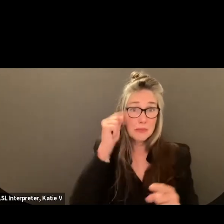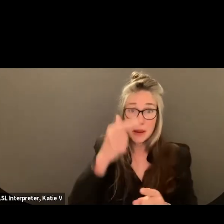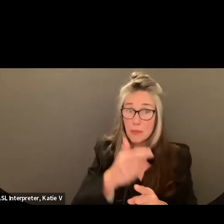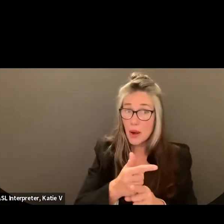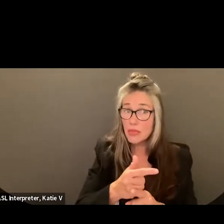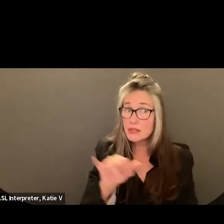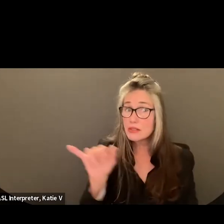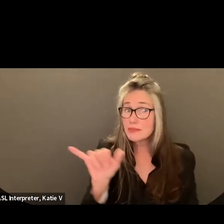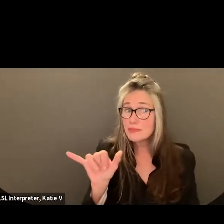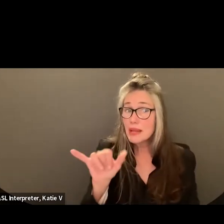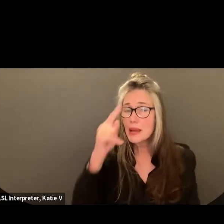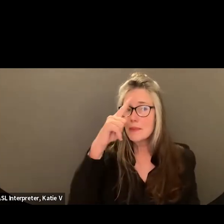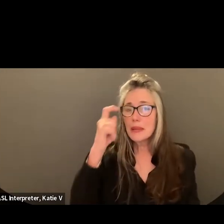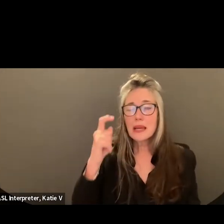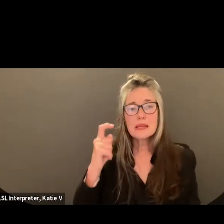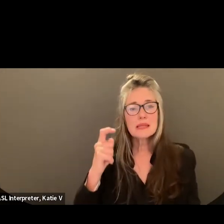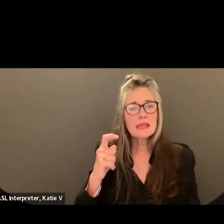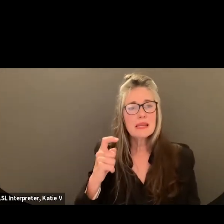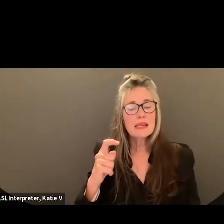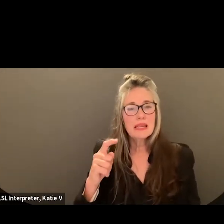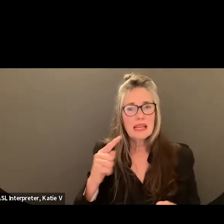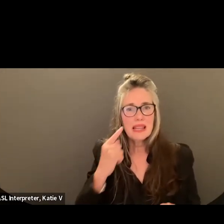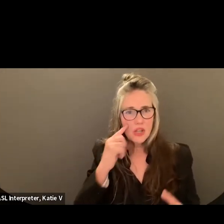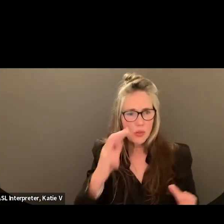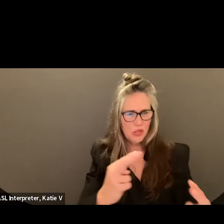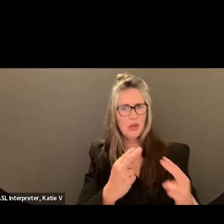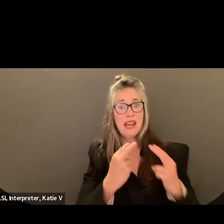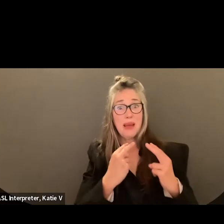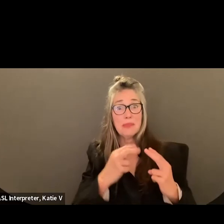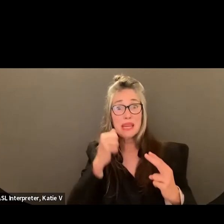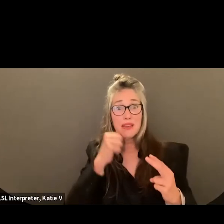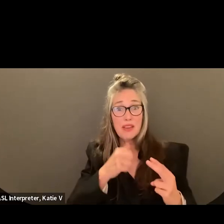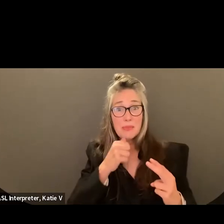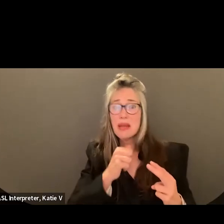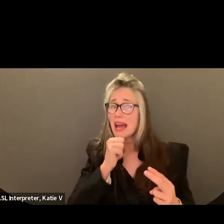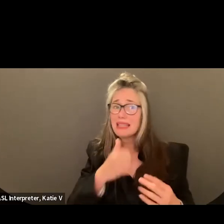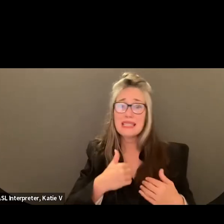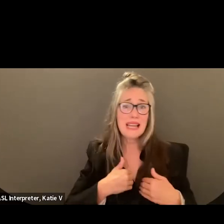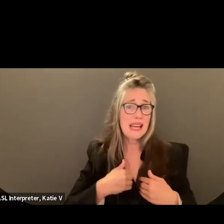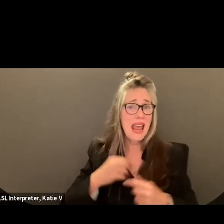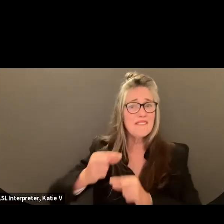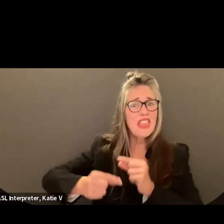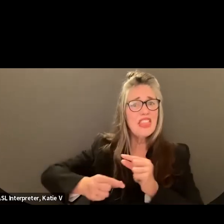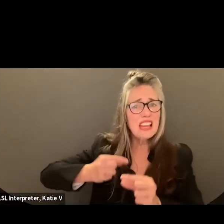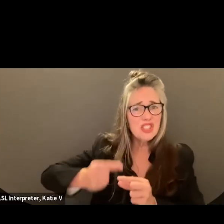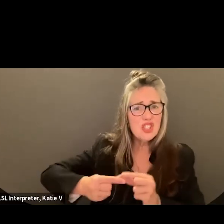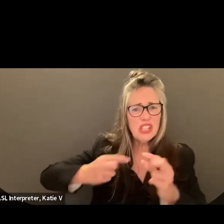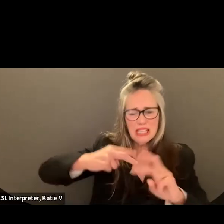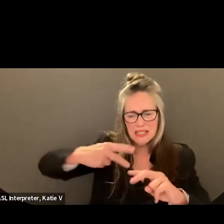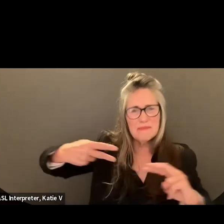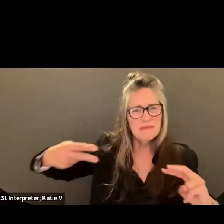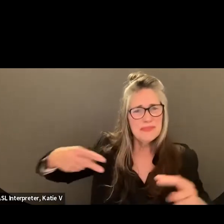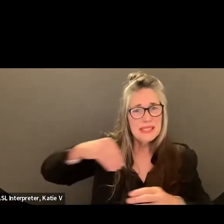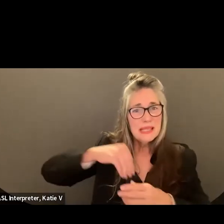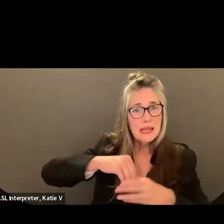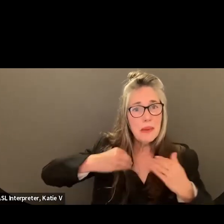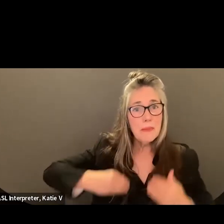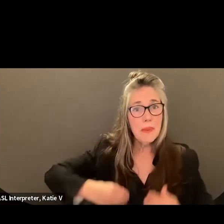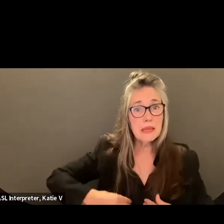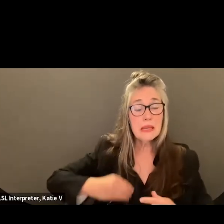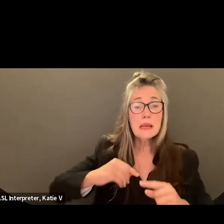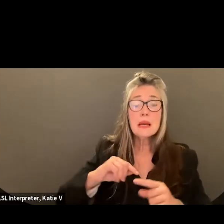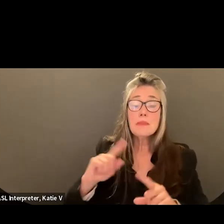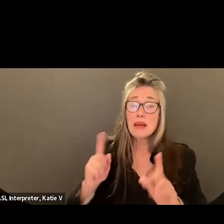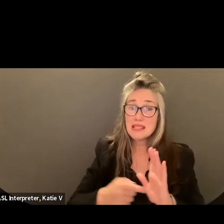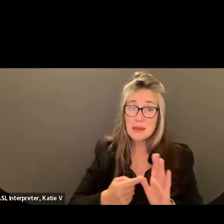since she was so close to her. It was was looking at me. So I got tested, didn't have that gene, but also that test in terms of men, because you